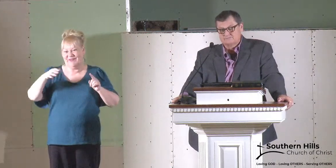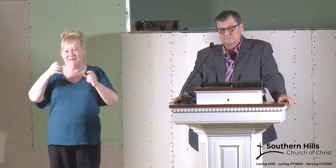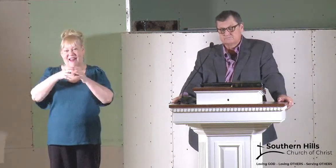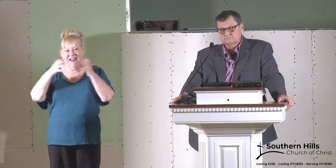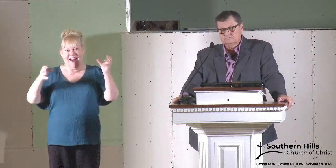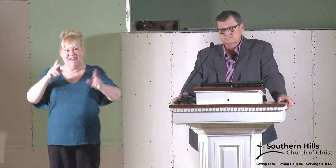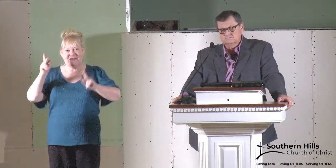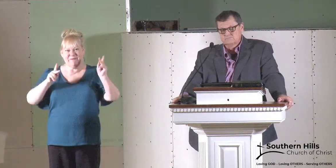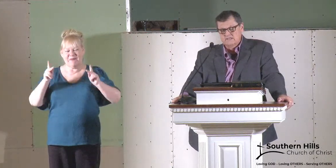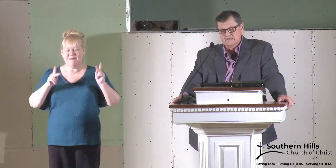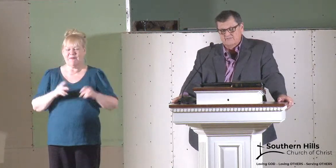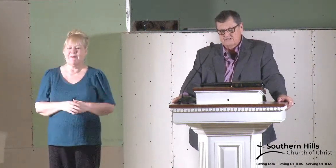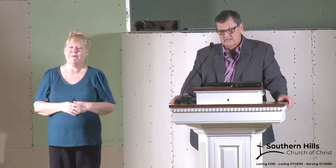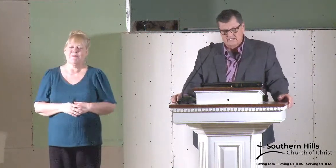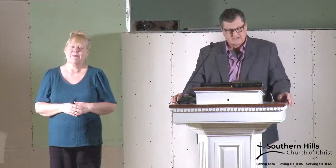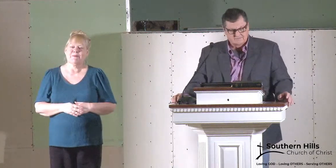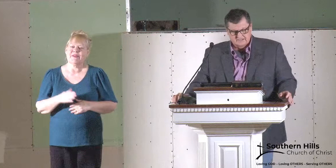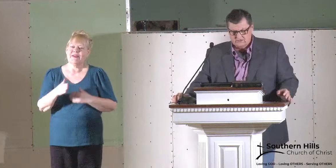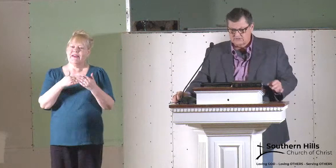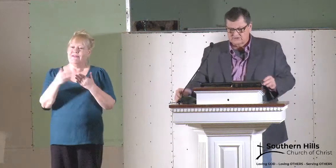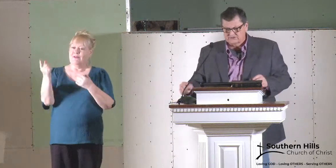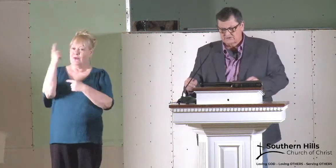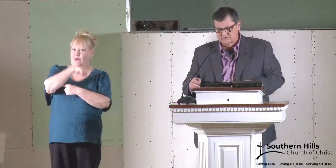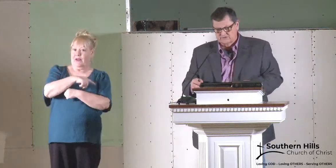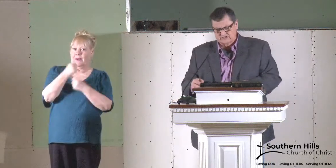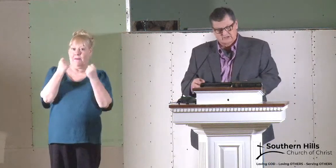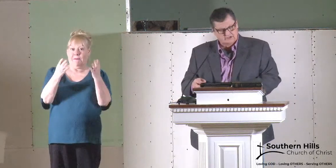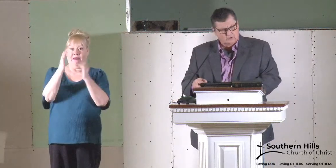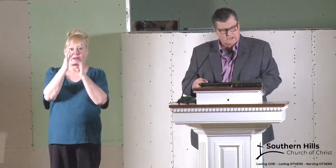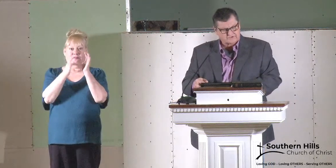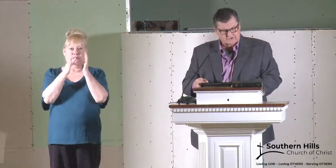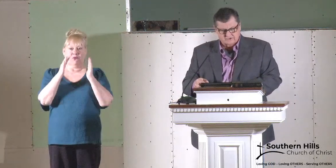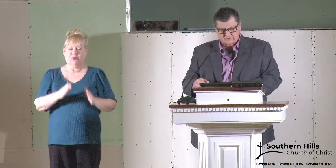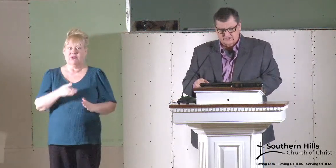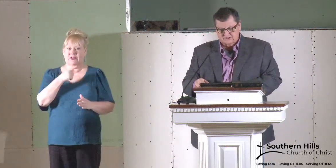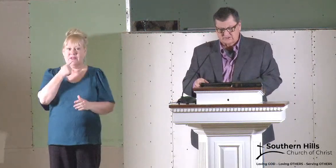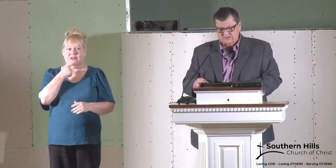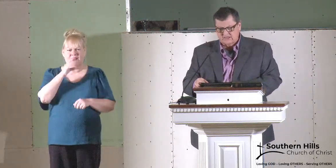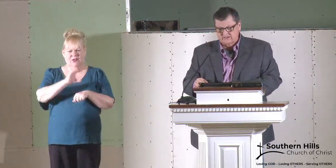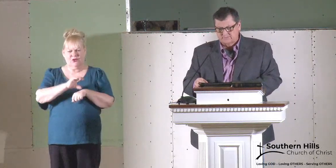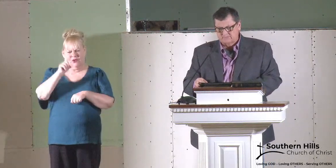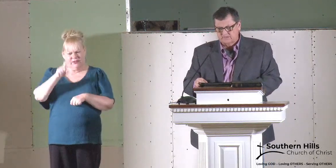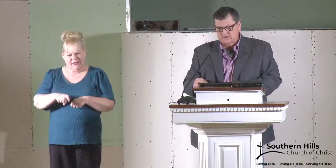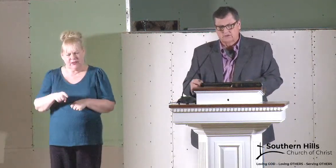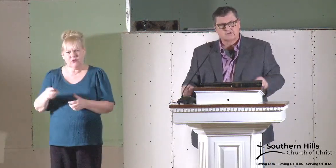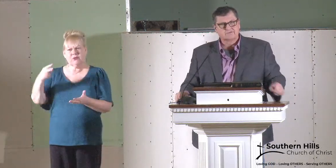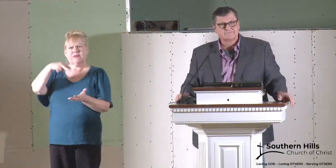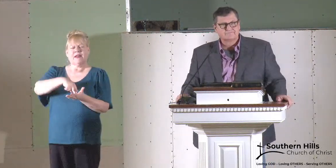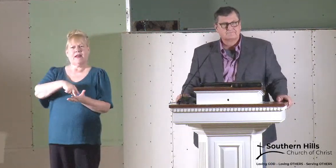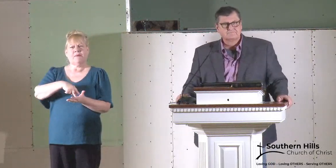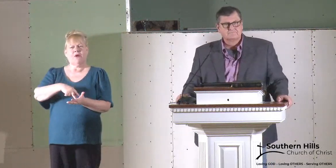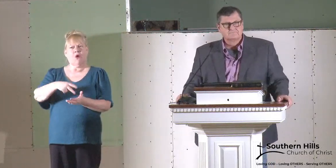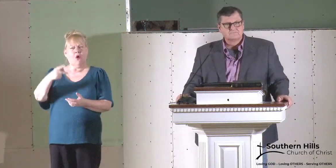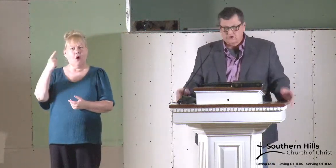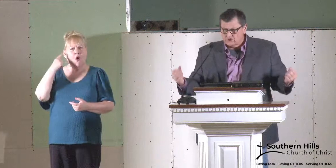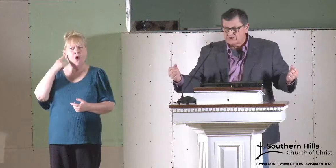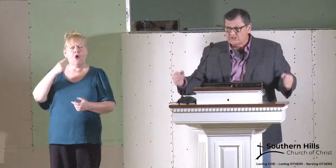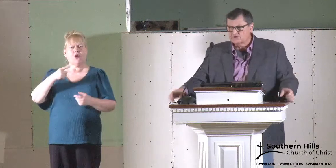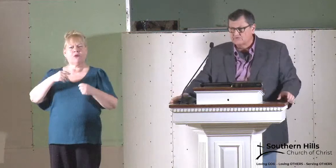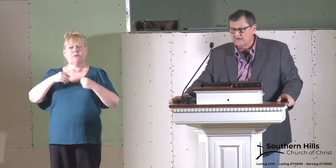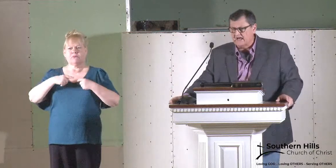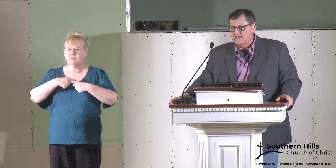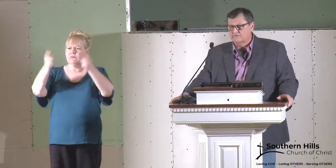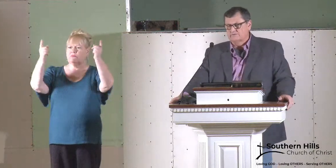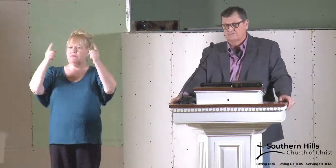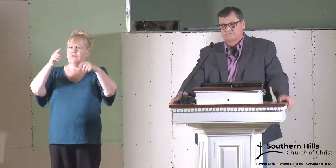of people. Even today, there are many Christians who would say, you know what? The church needs to stand up and be heard. The church